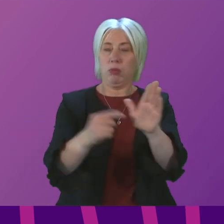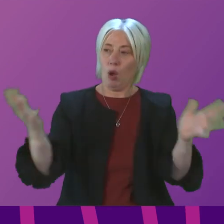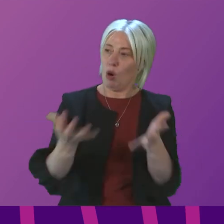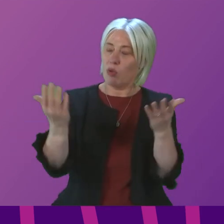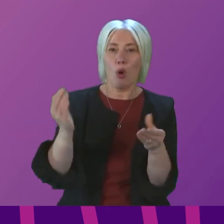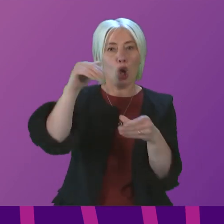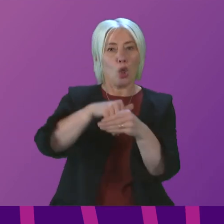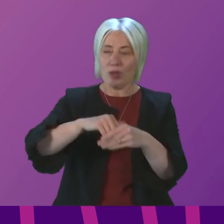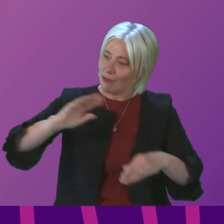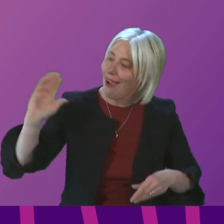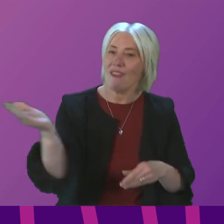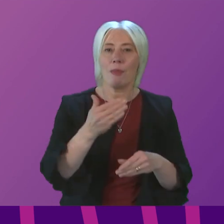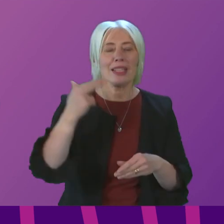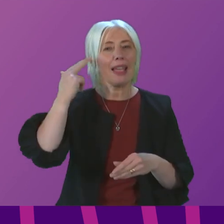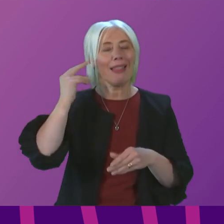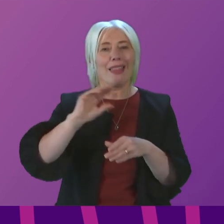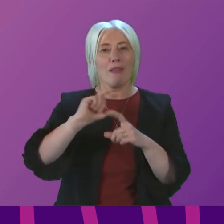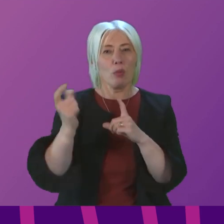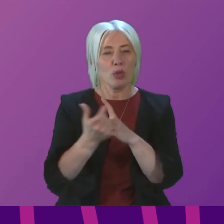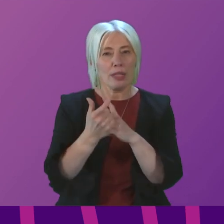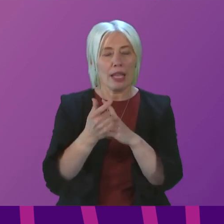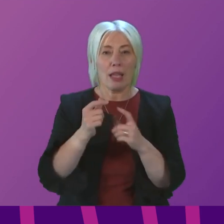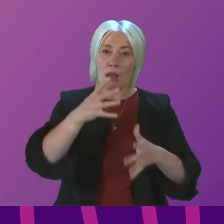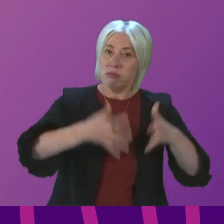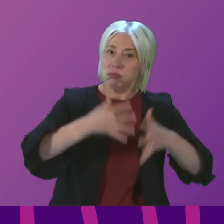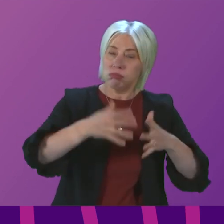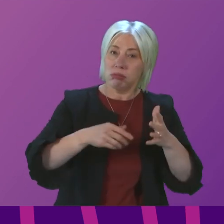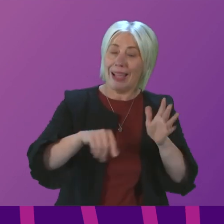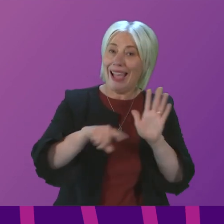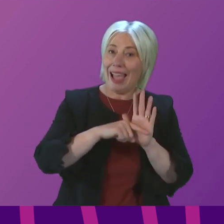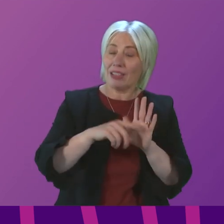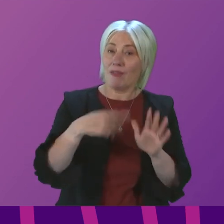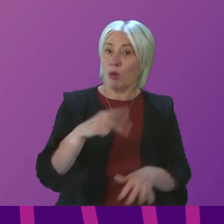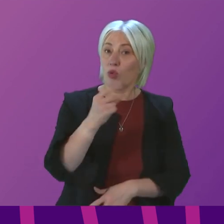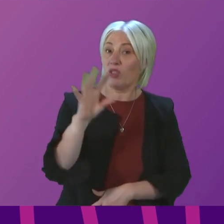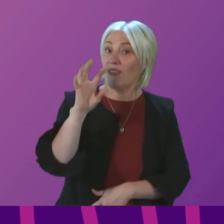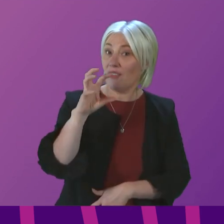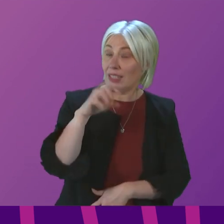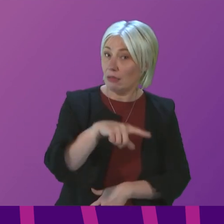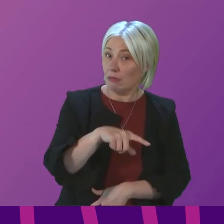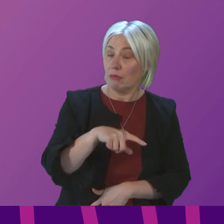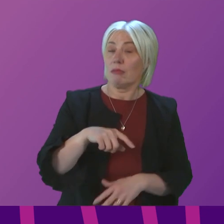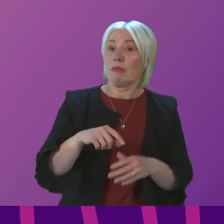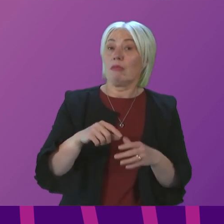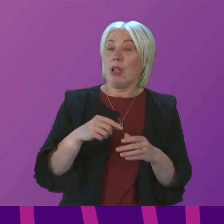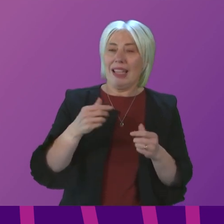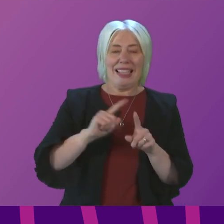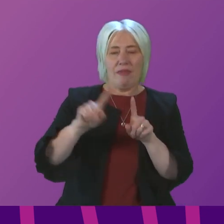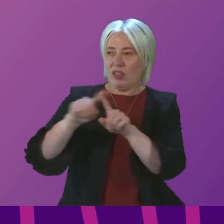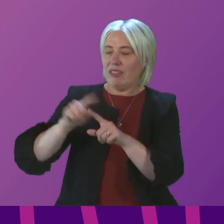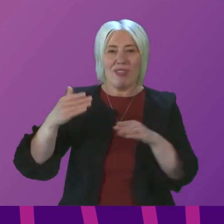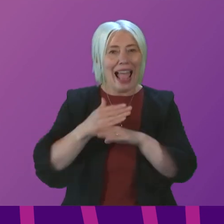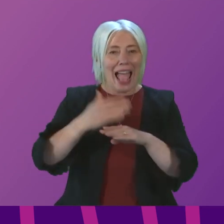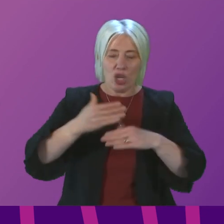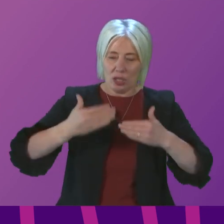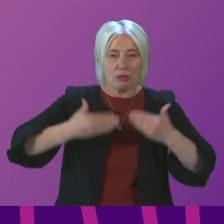for everyone in the deaf community. Of course, the BSL Act has been in place since 2015. We continue to take forward a range of actions to